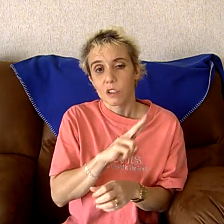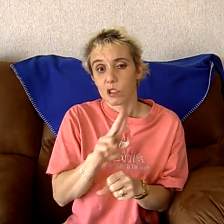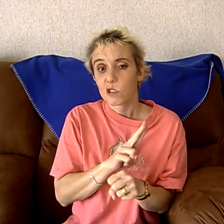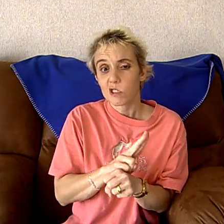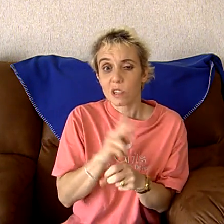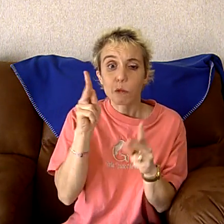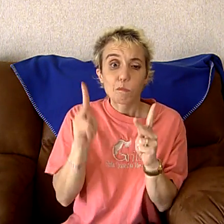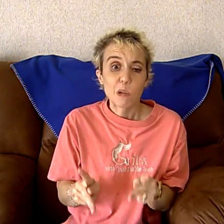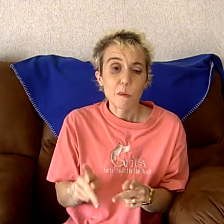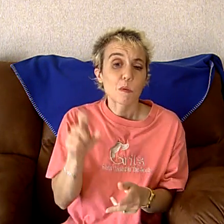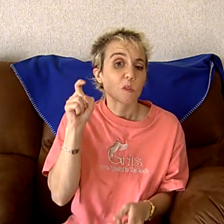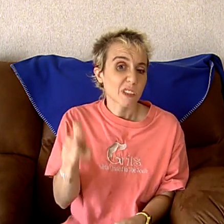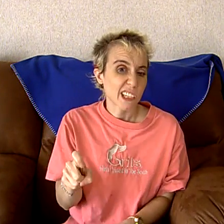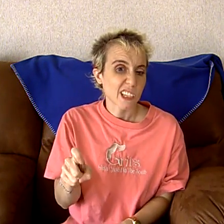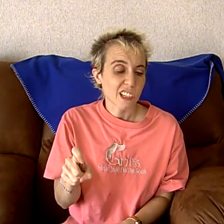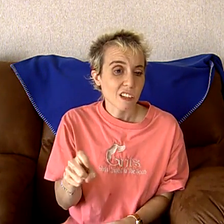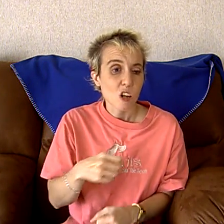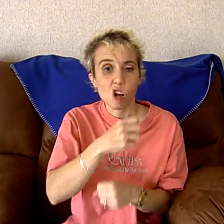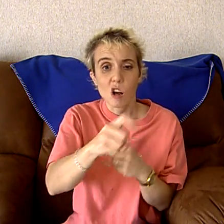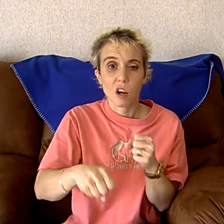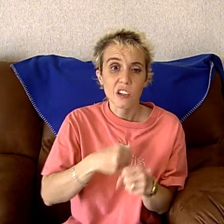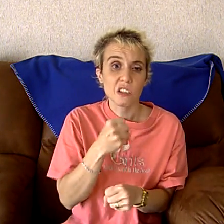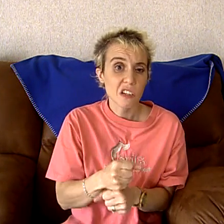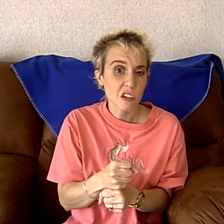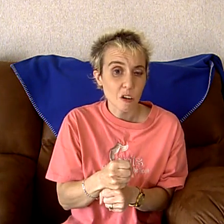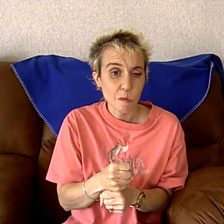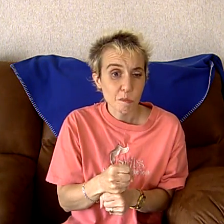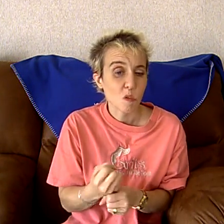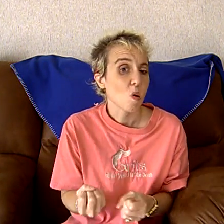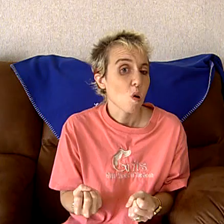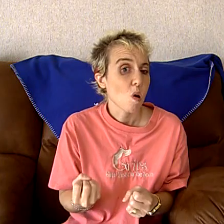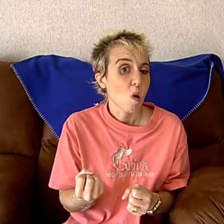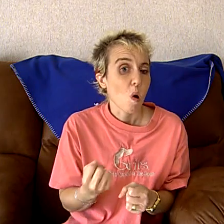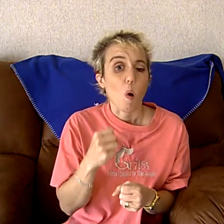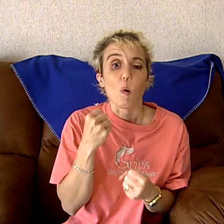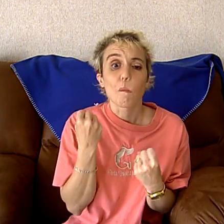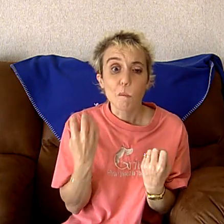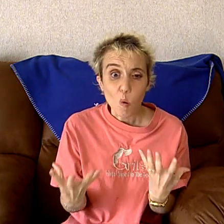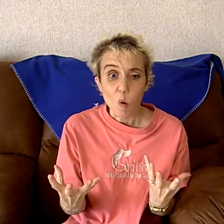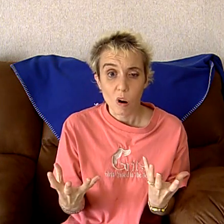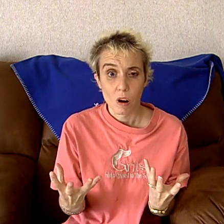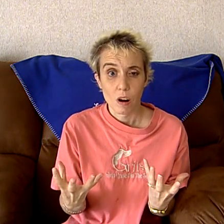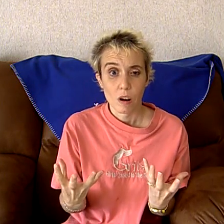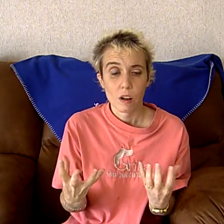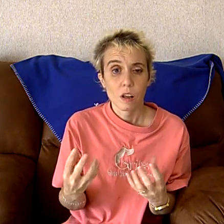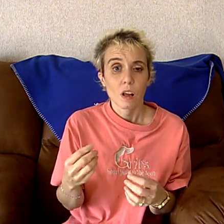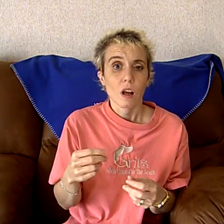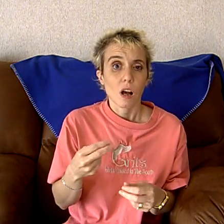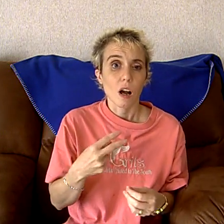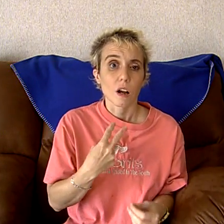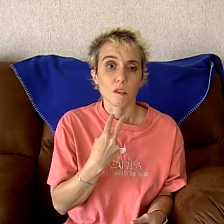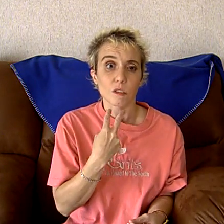Usually, people need a year or more of